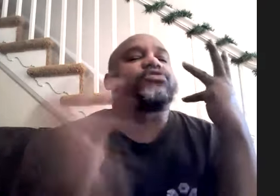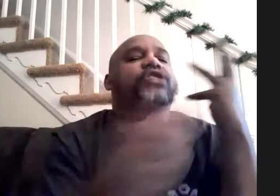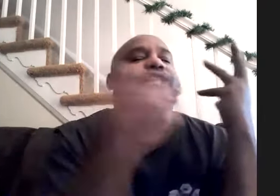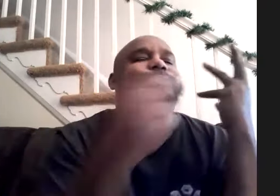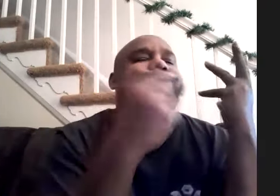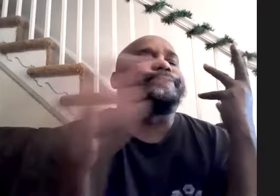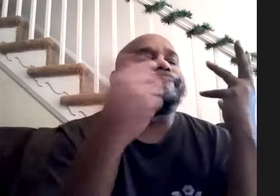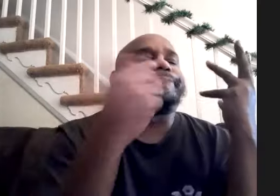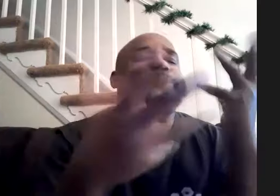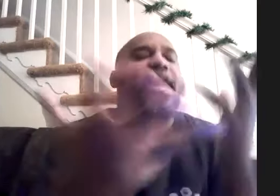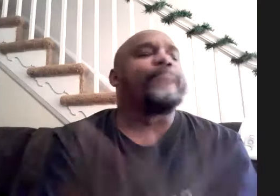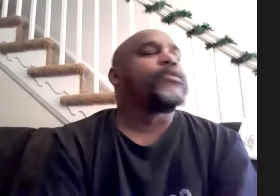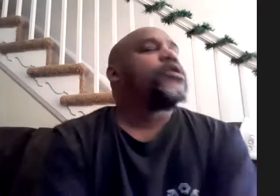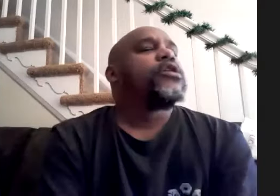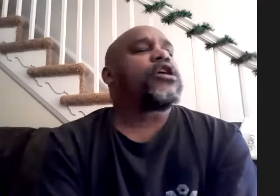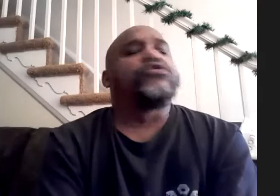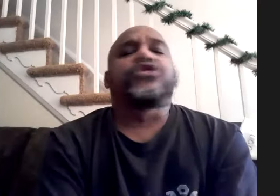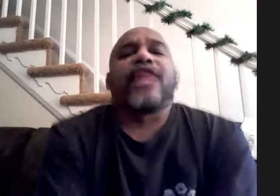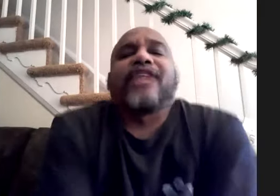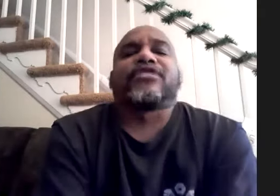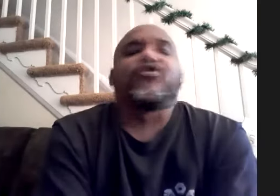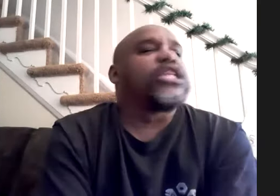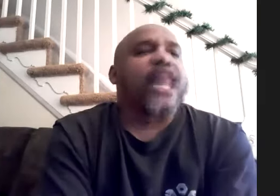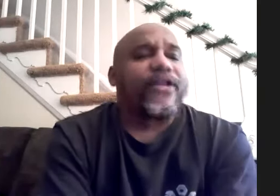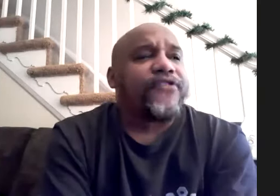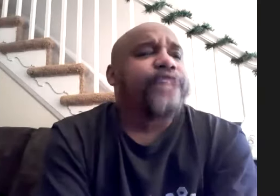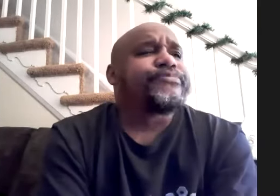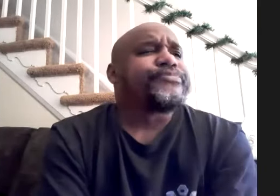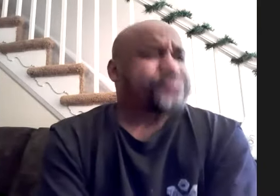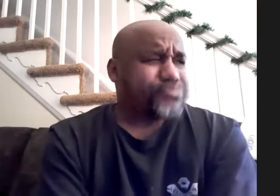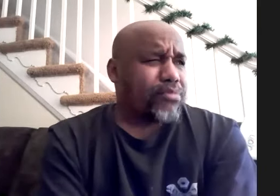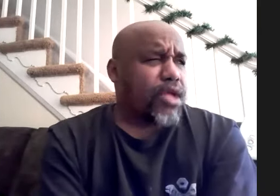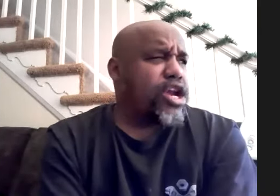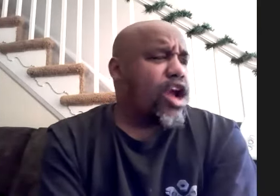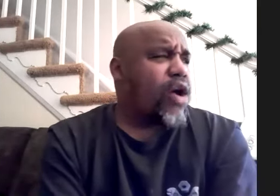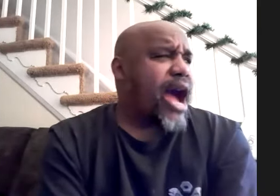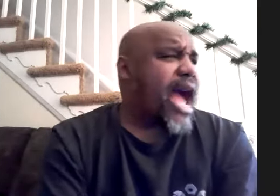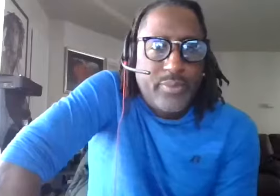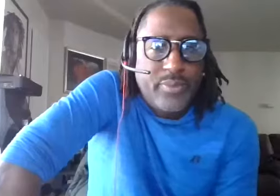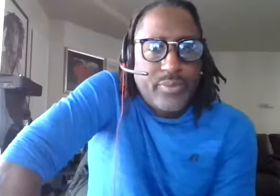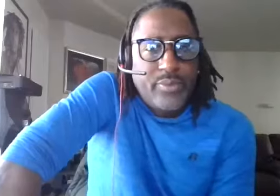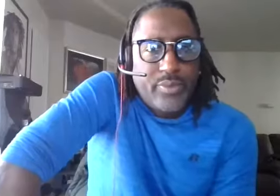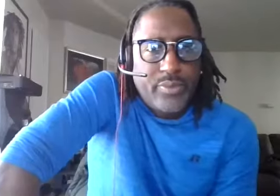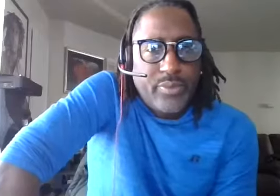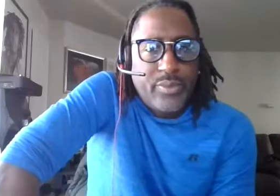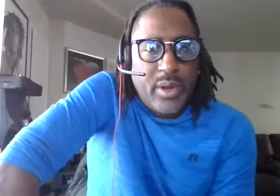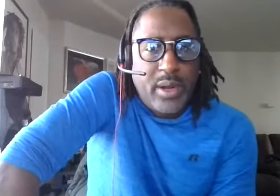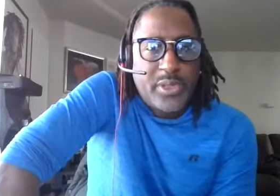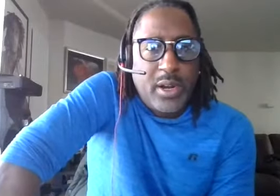like bam you know so that that's really a lot of fun are you i'm sorry